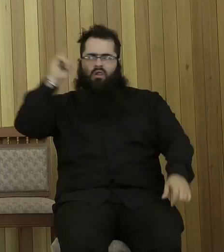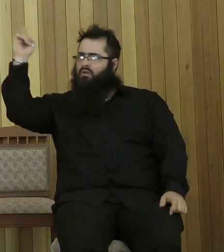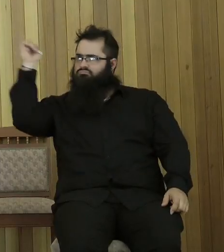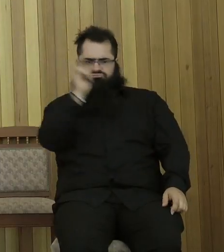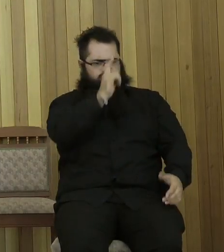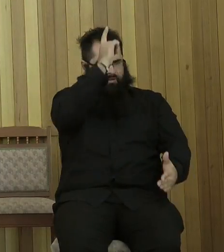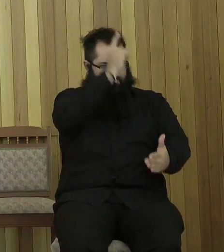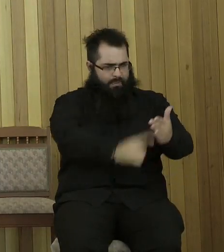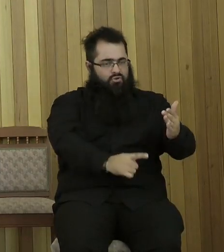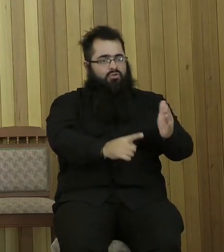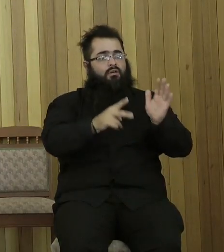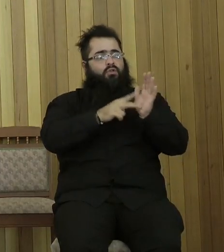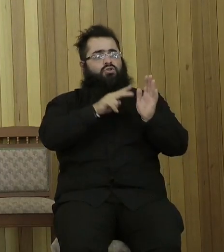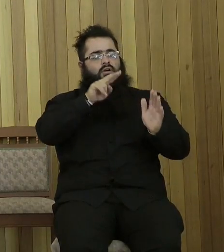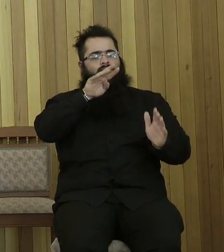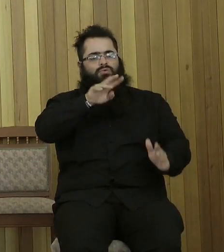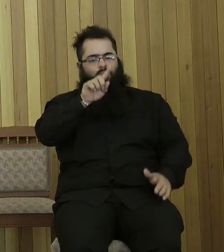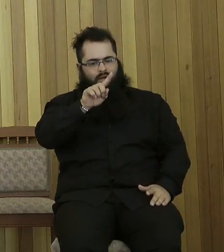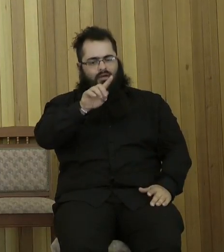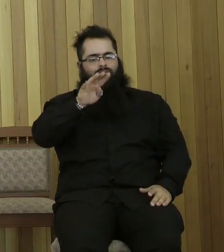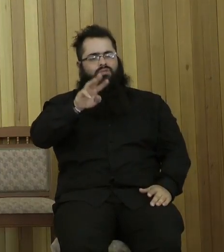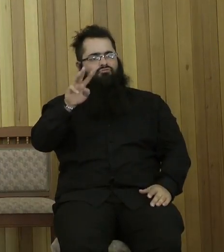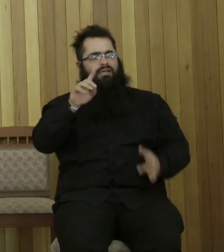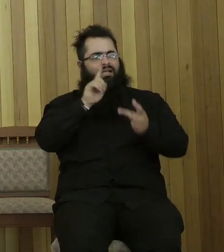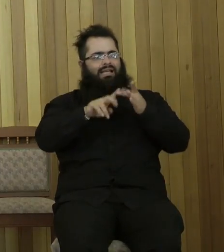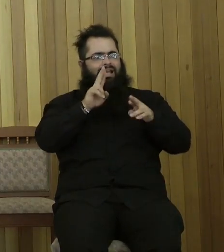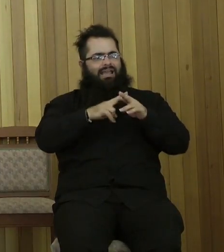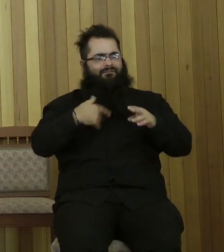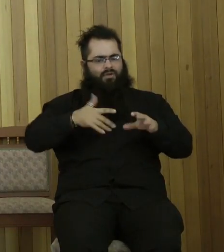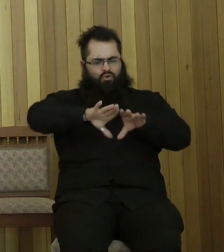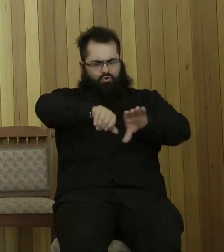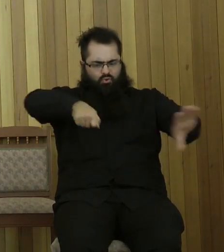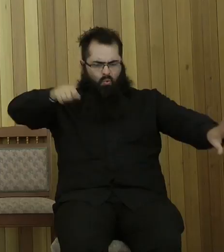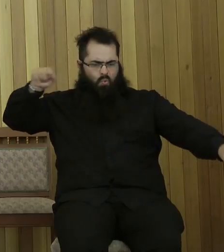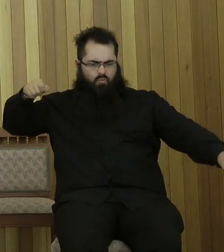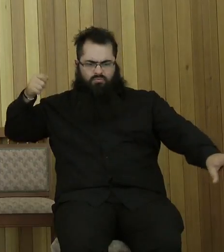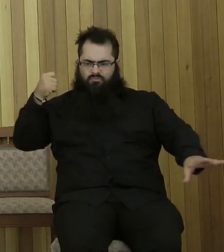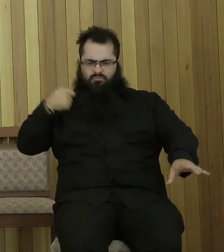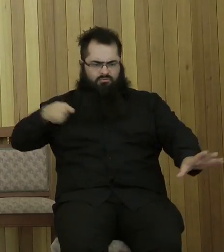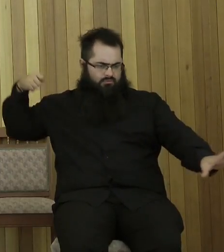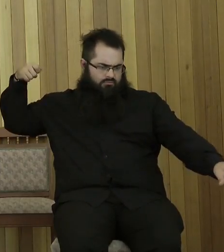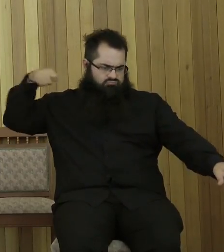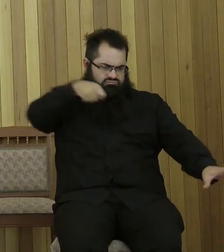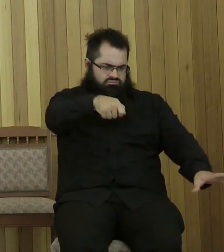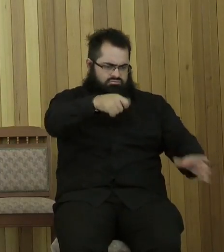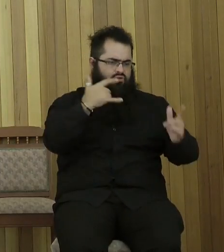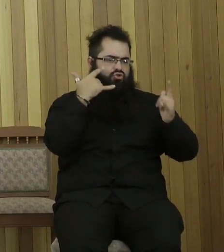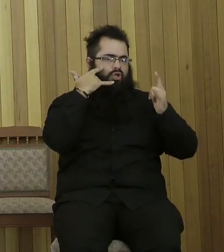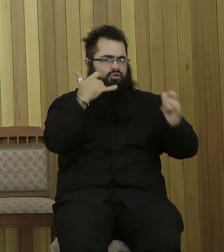Verses 41 and 43. If I wet my glittering sword and my hand takes hold on judgment, I will render vengeance